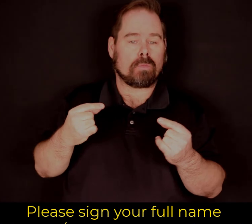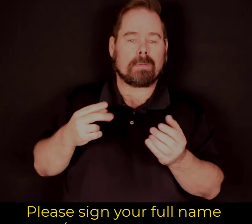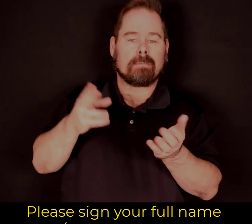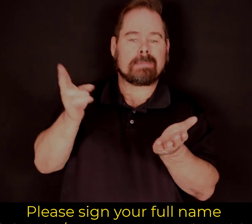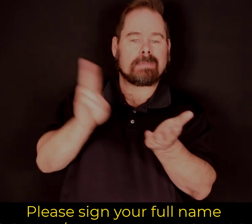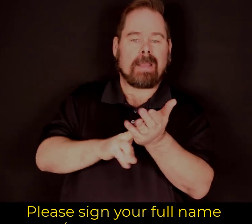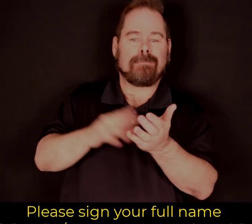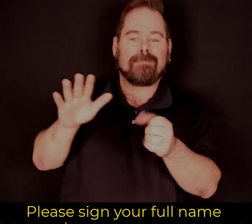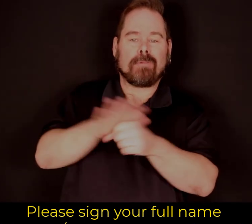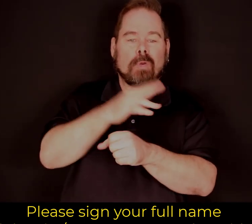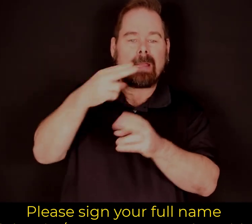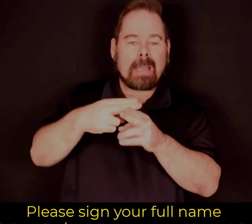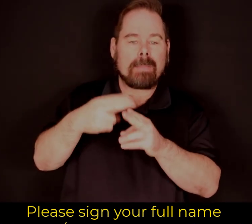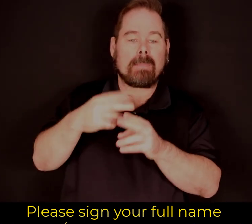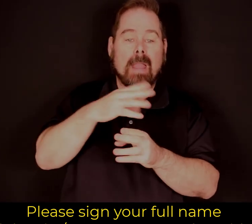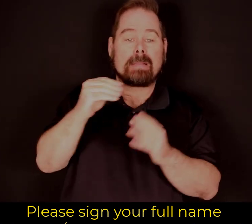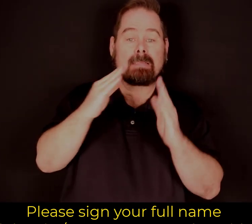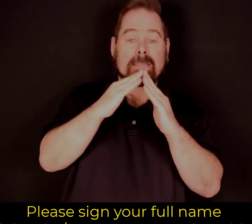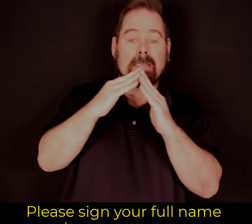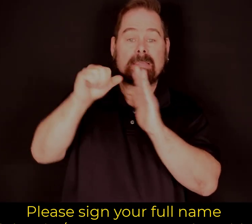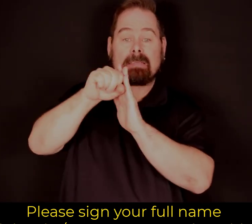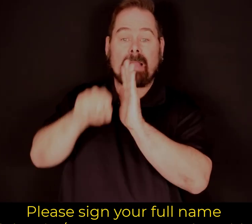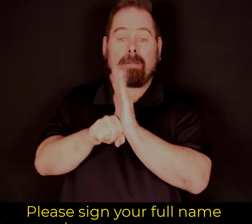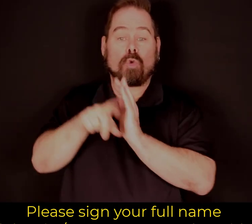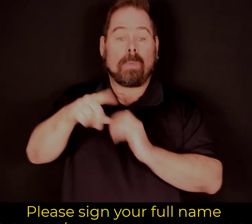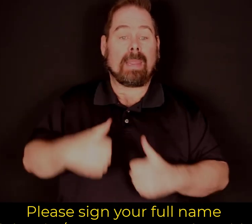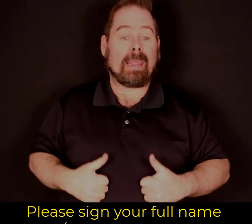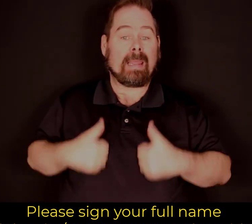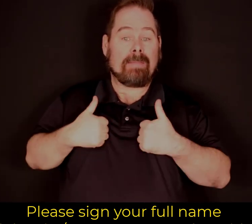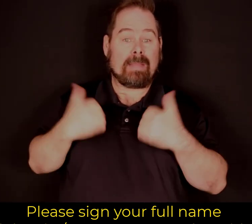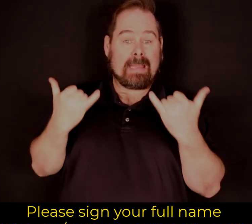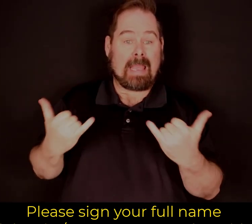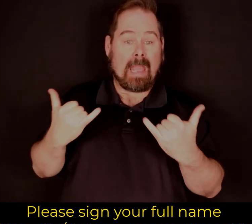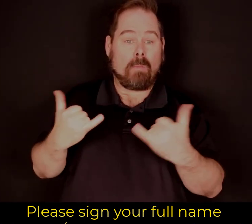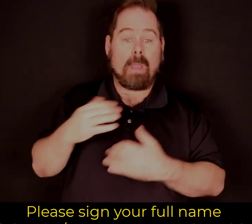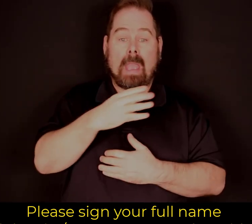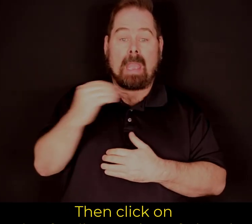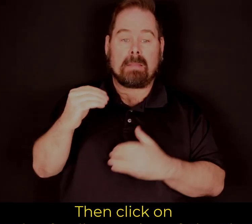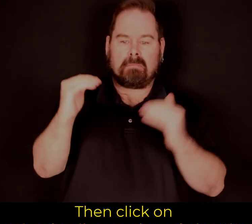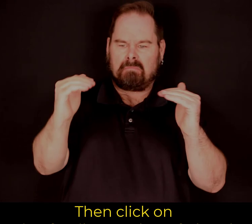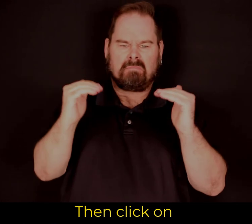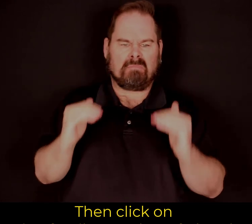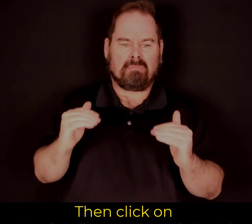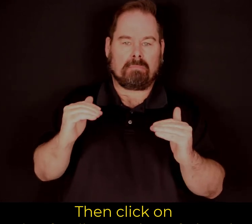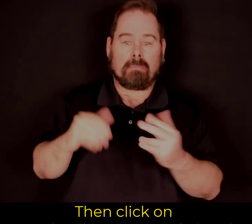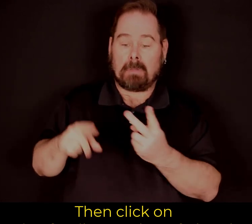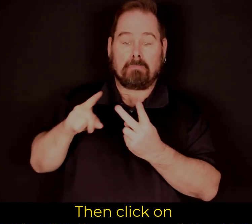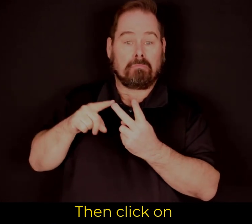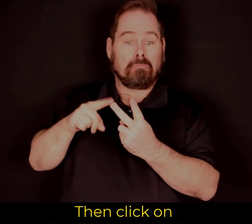link provided. Please sign your full name and the city-state you currently reside in.